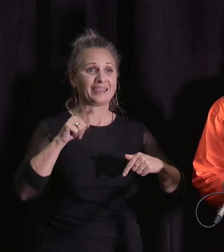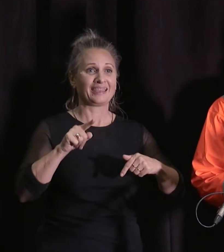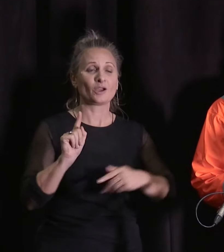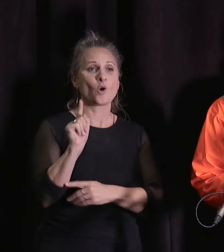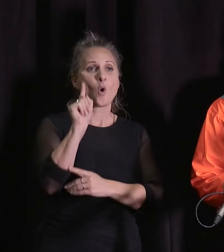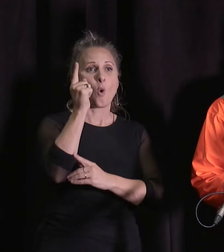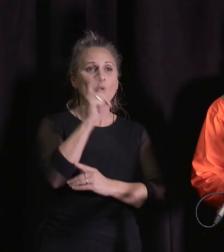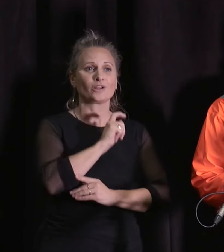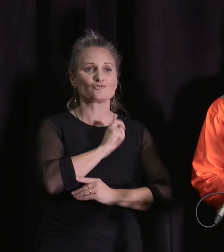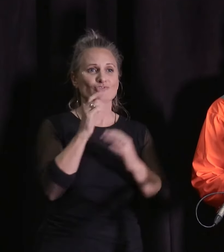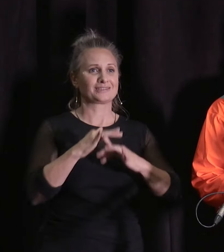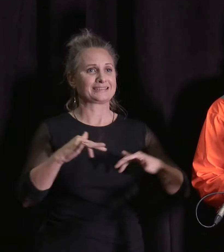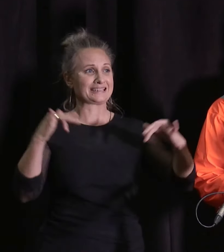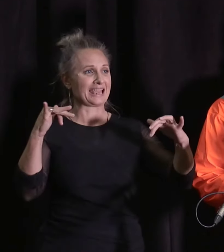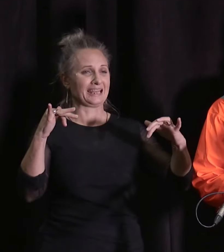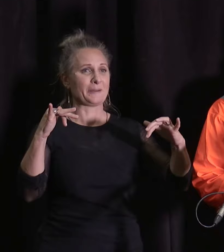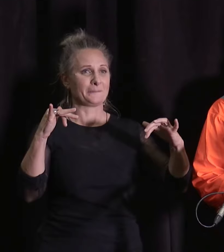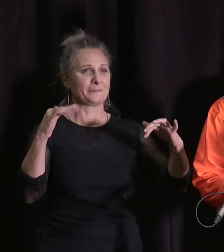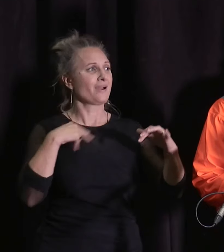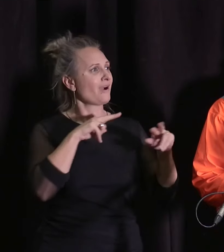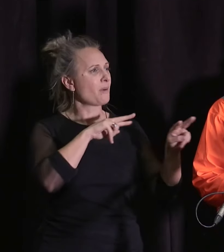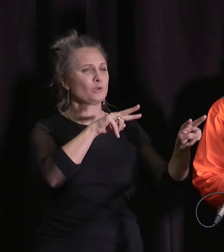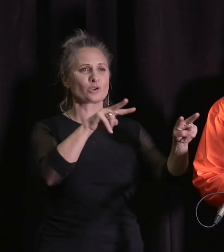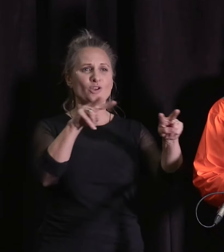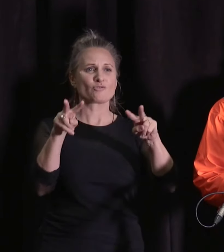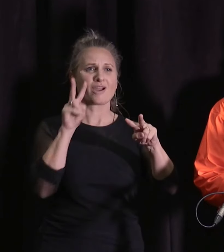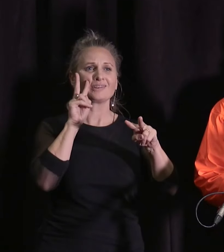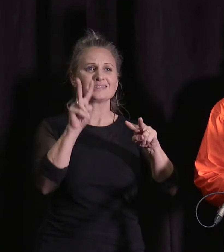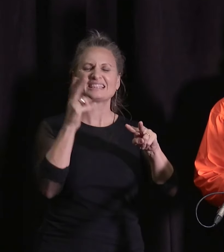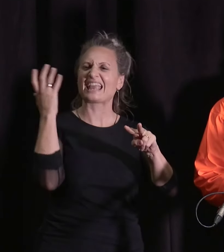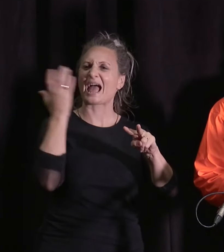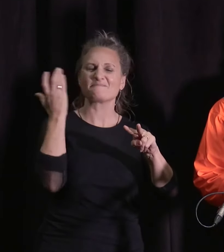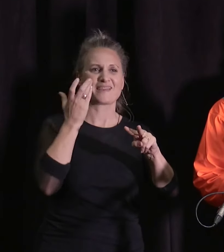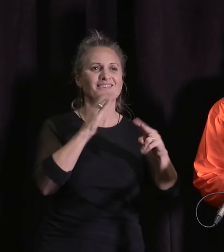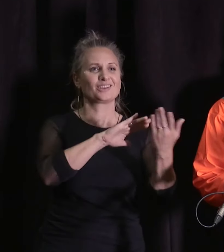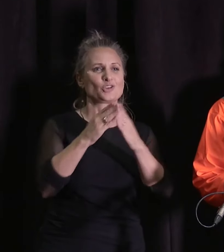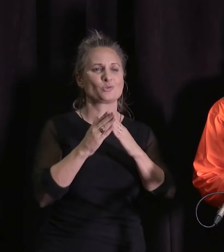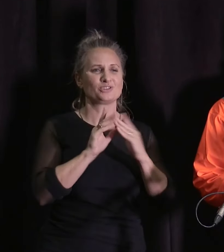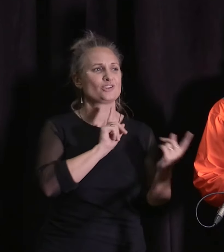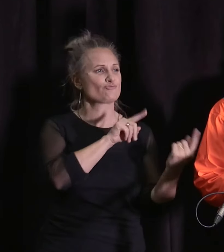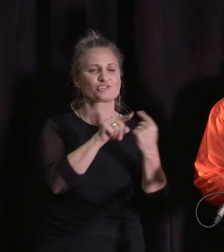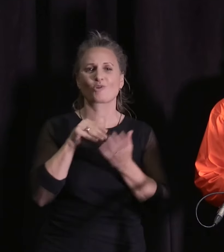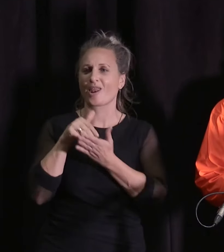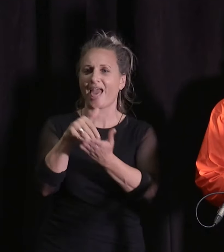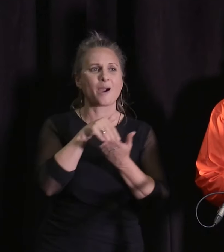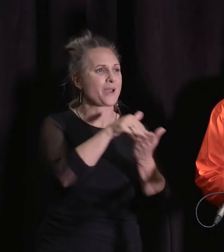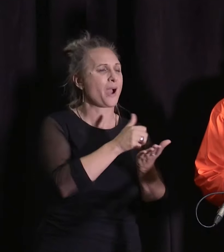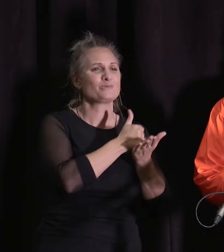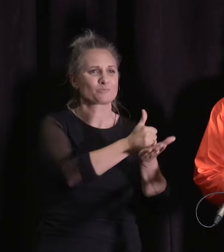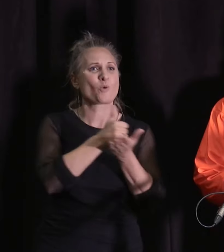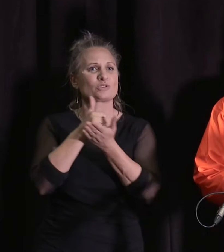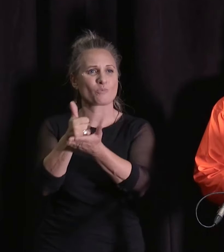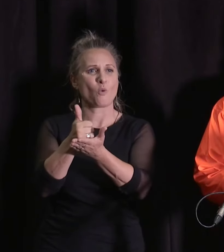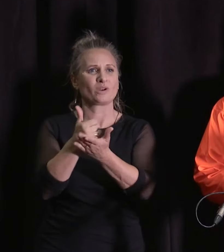where that is a good example of the sort of community driven response that we are seeing. We're seeing the community coming together, volunteers,